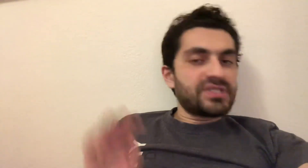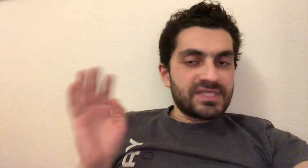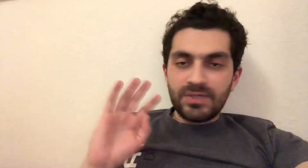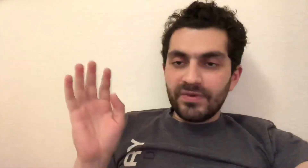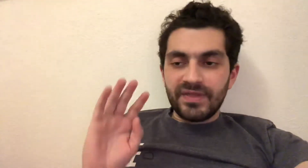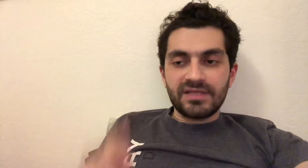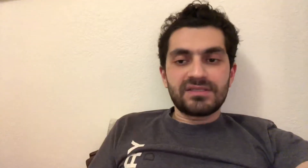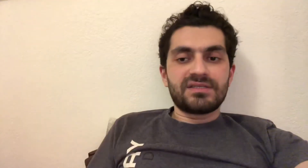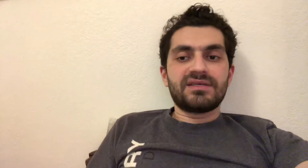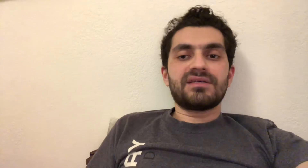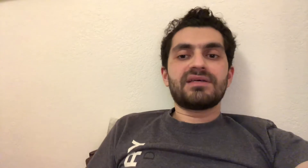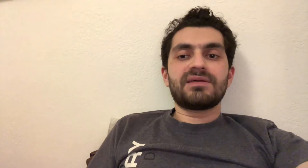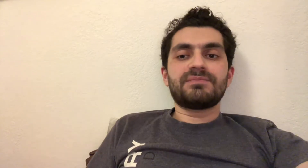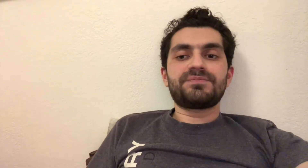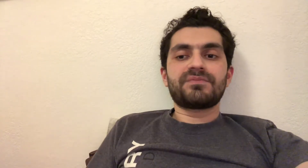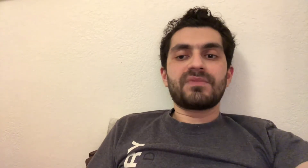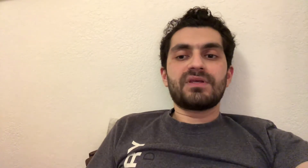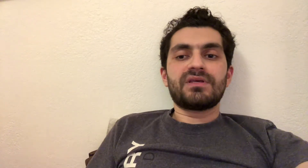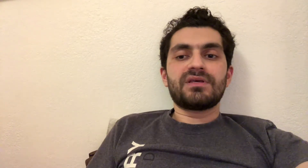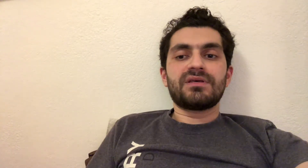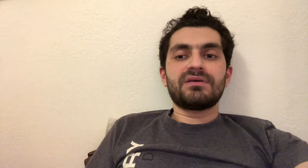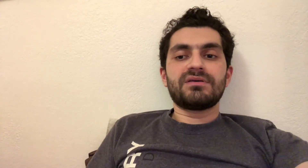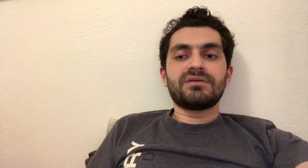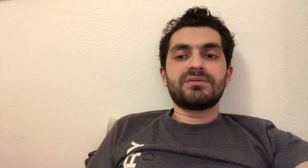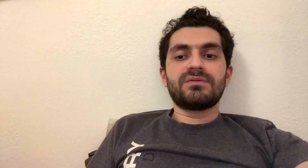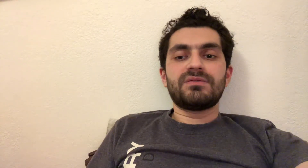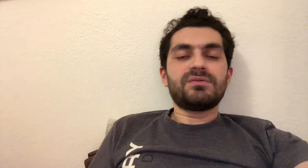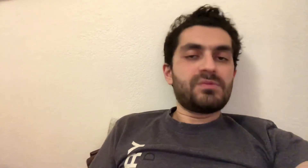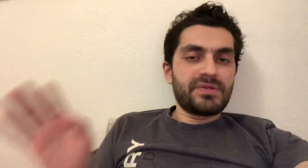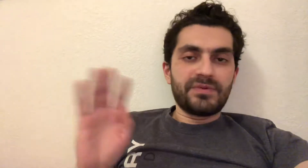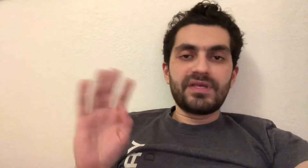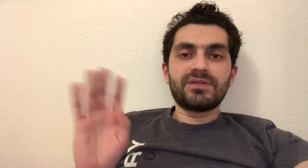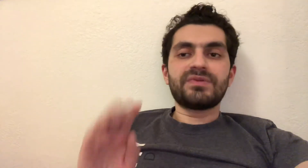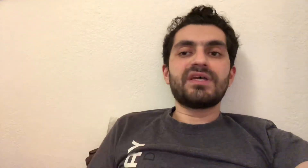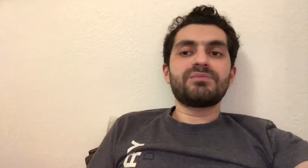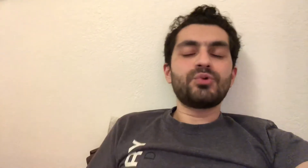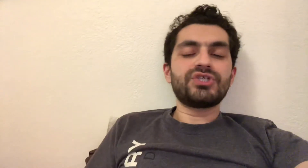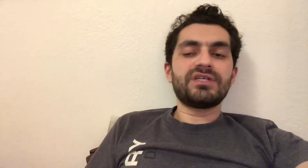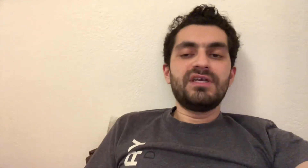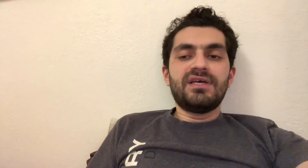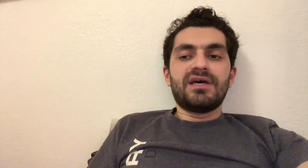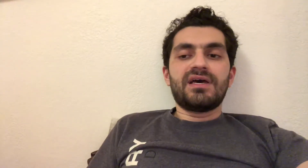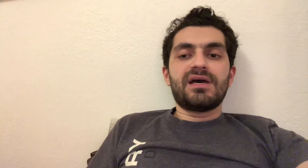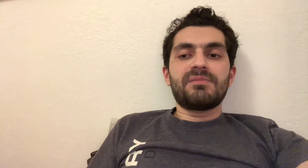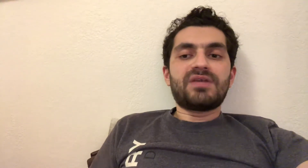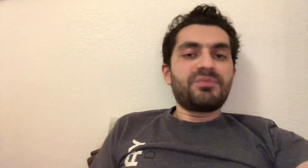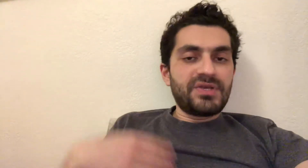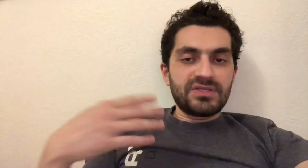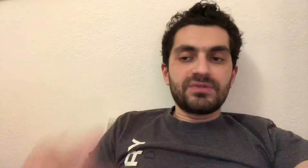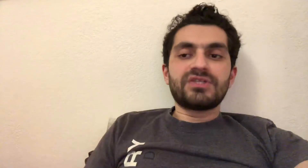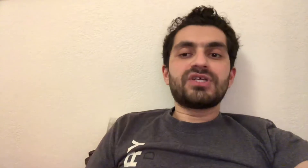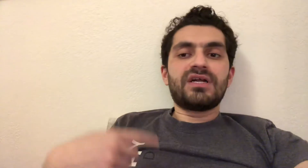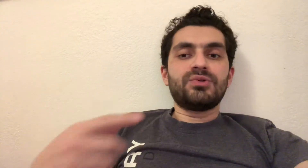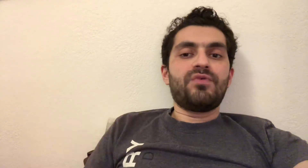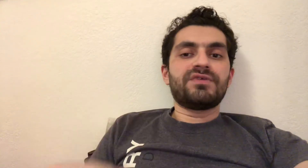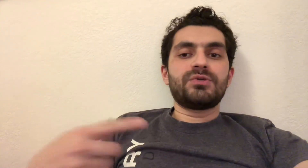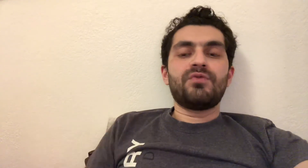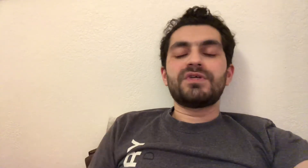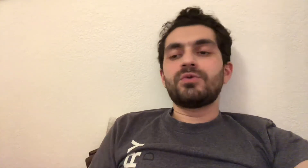just stick with that motion and repeat it to the child over and over and